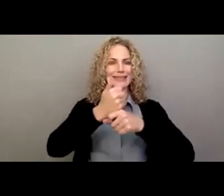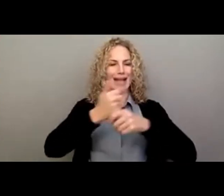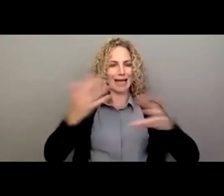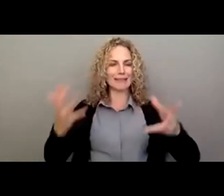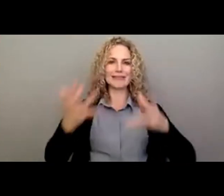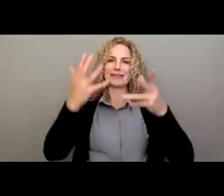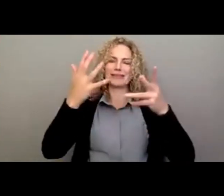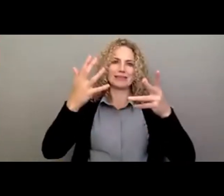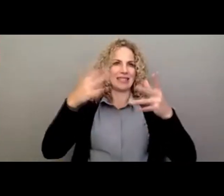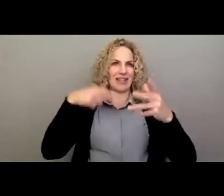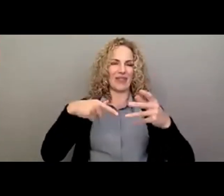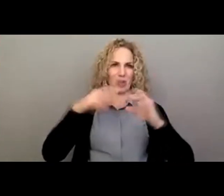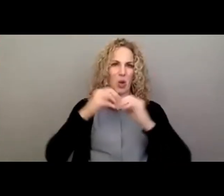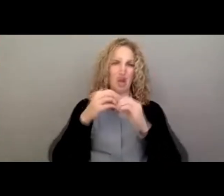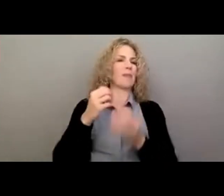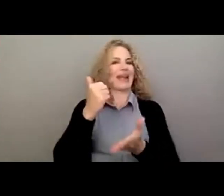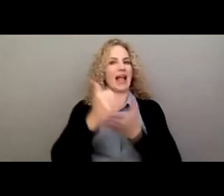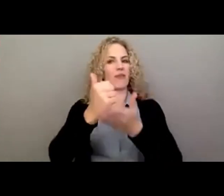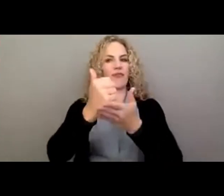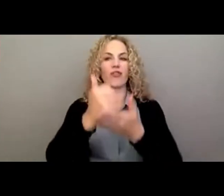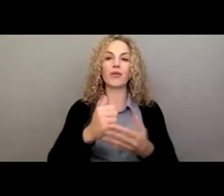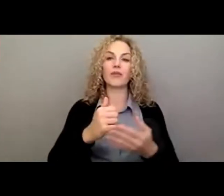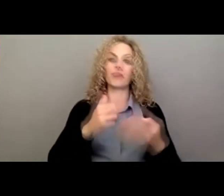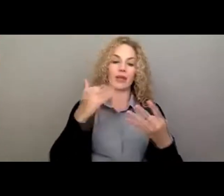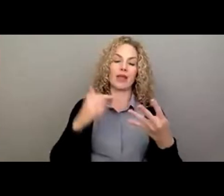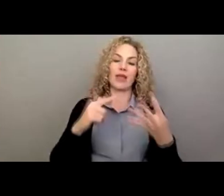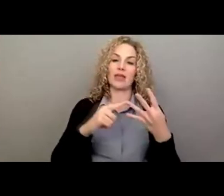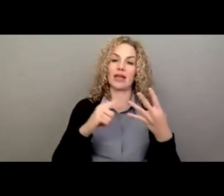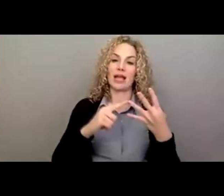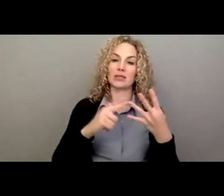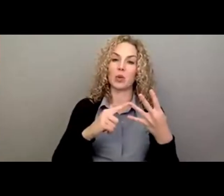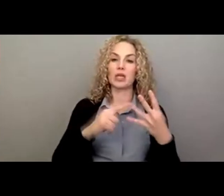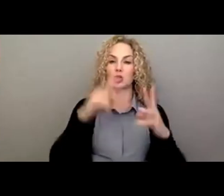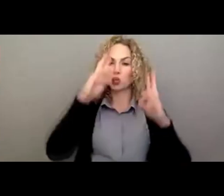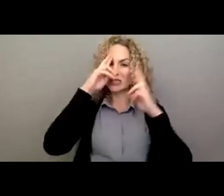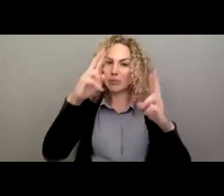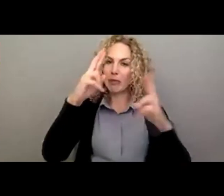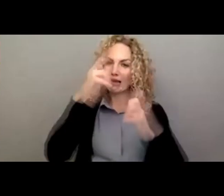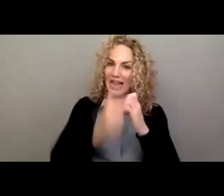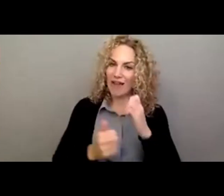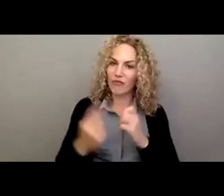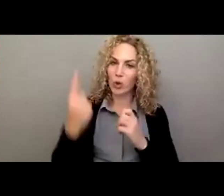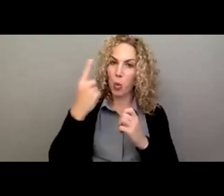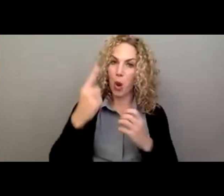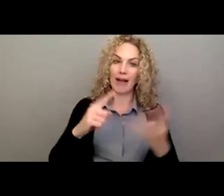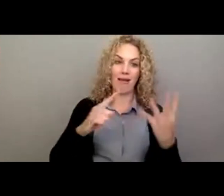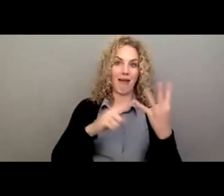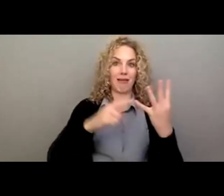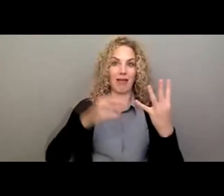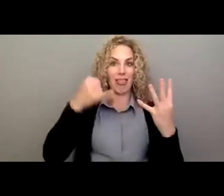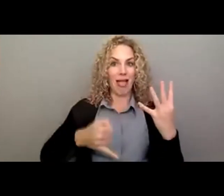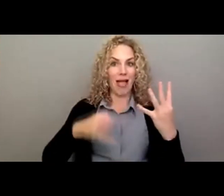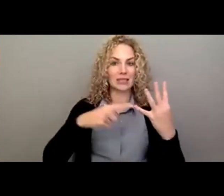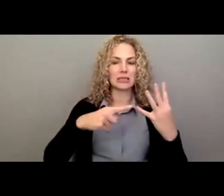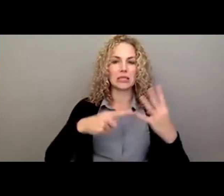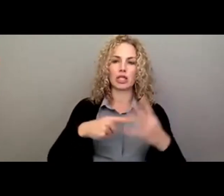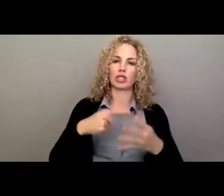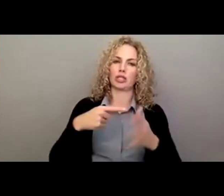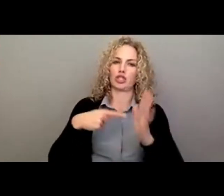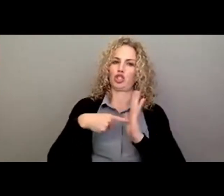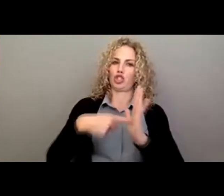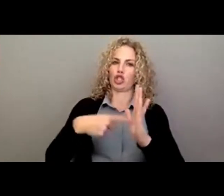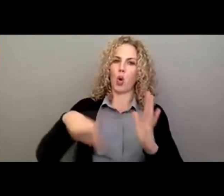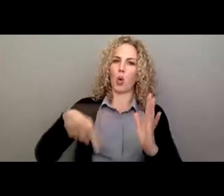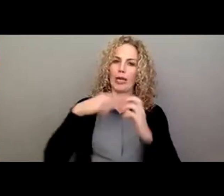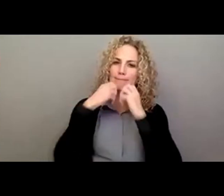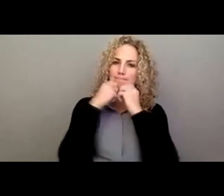of being helpful. The next one is to respect everybody. And the last one is to show that we care. And I